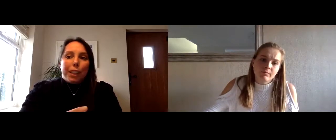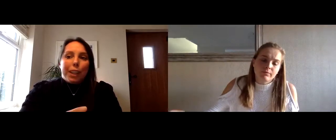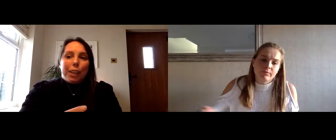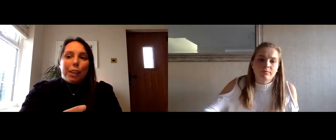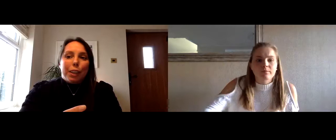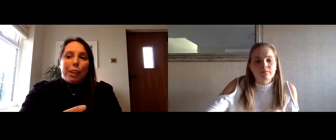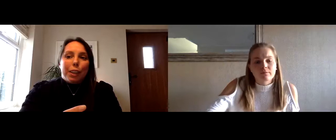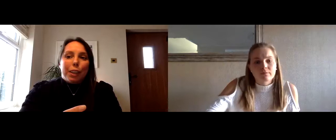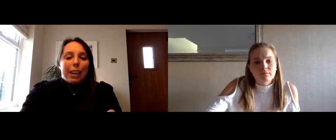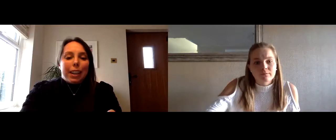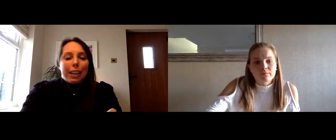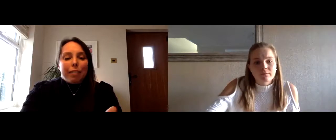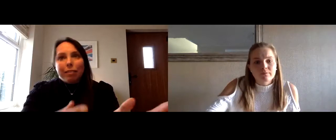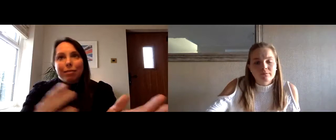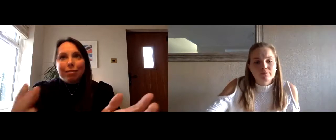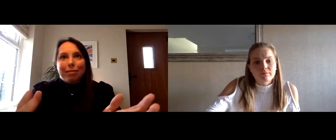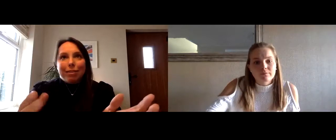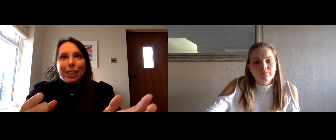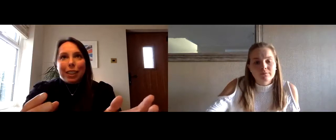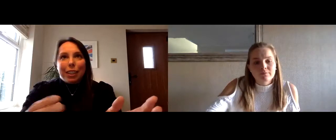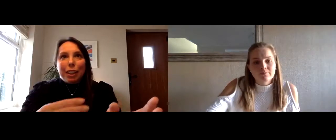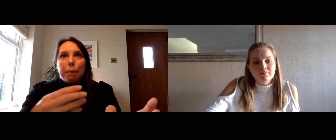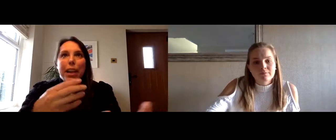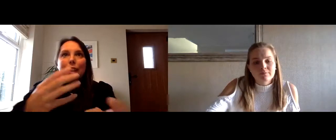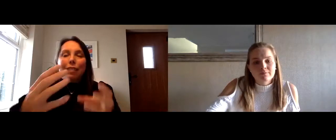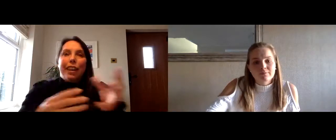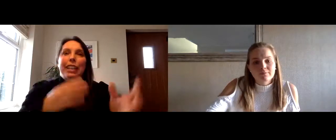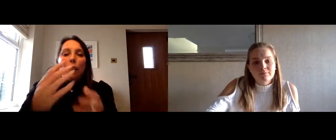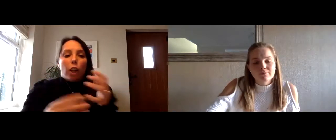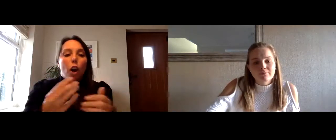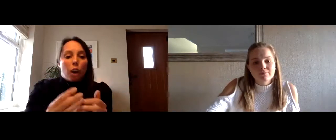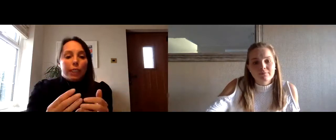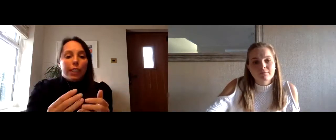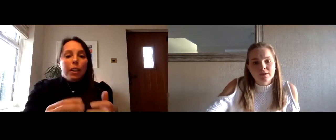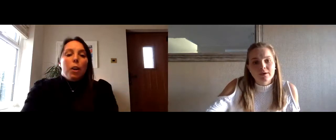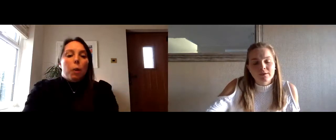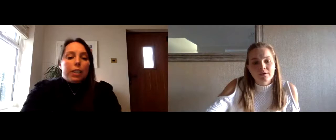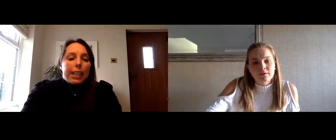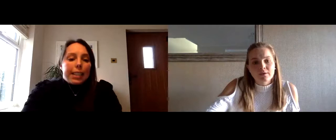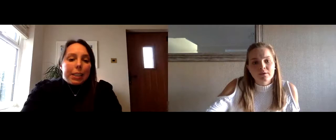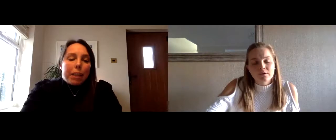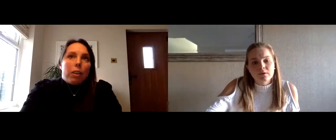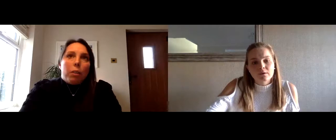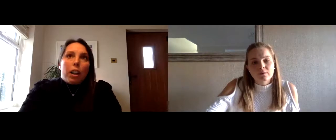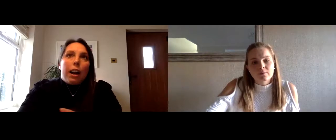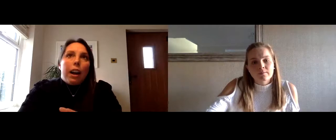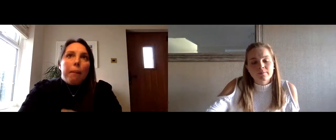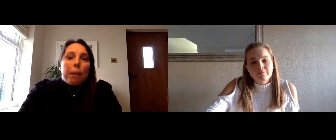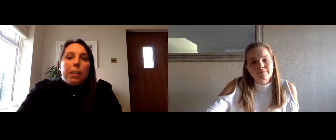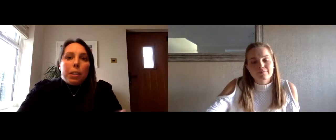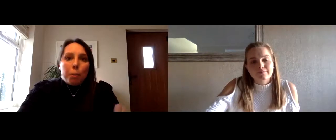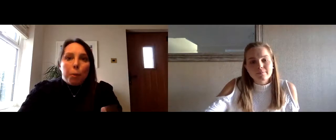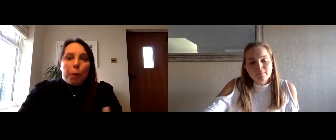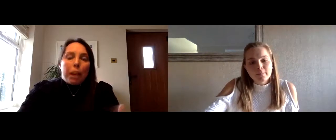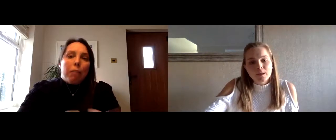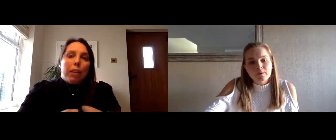you've already kind of you may find it a lot harder whereas he said to me look i i'm